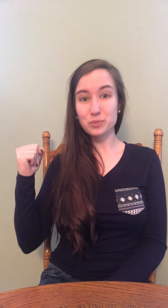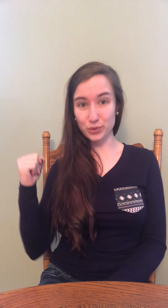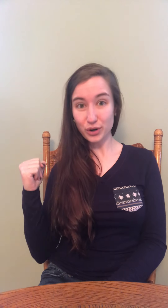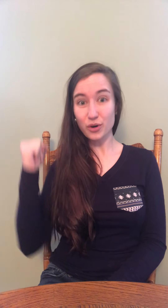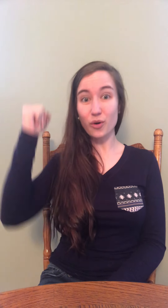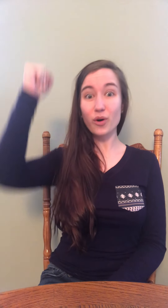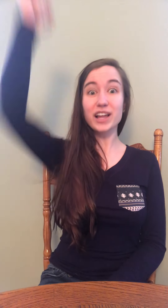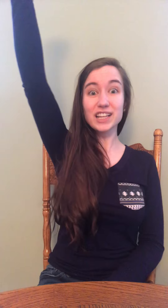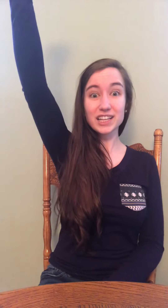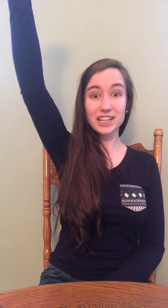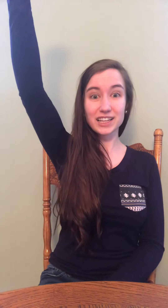Broil.